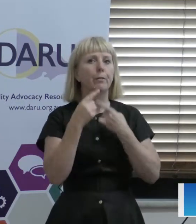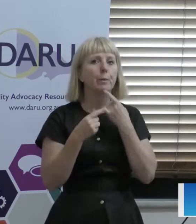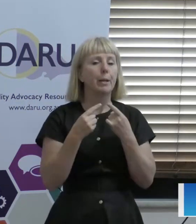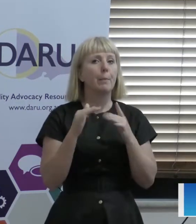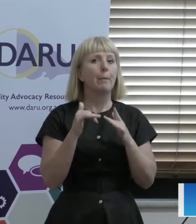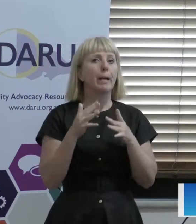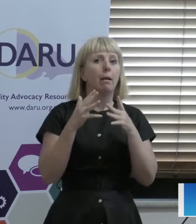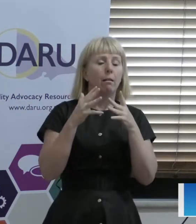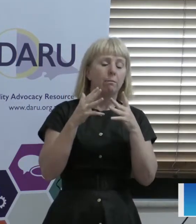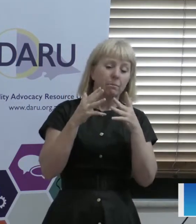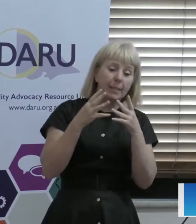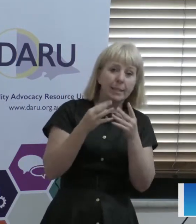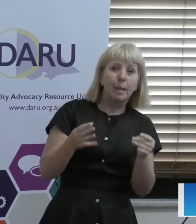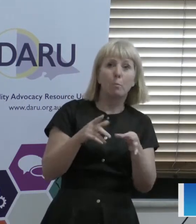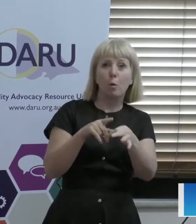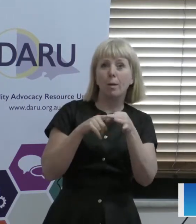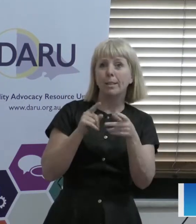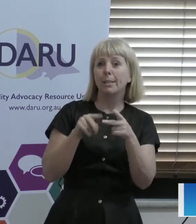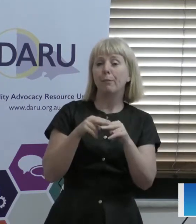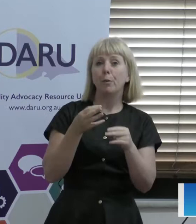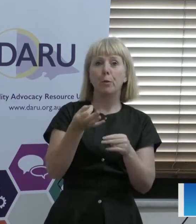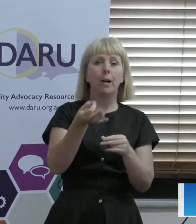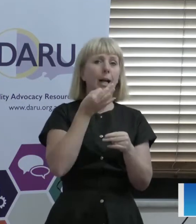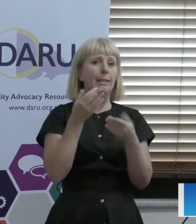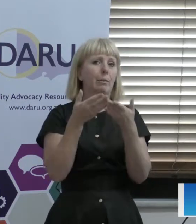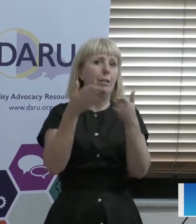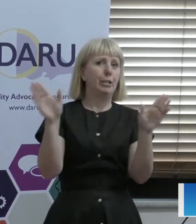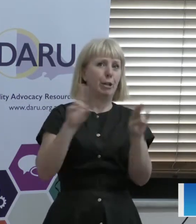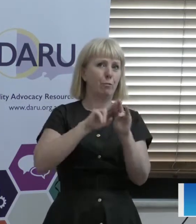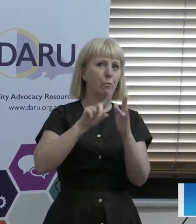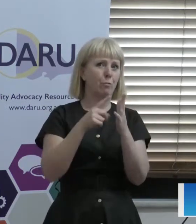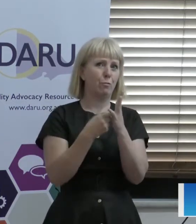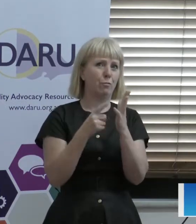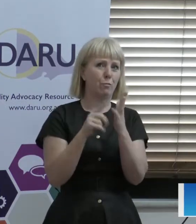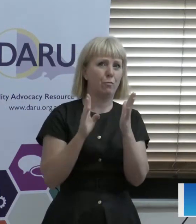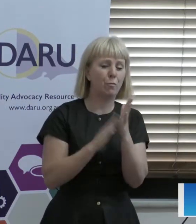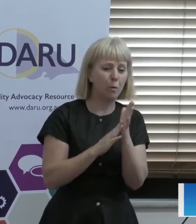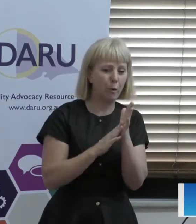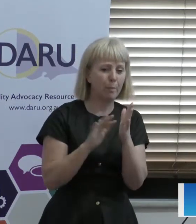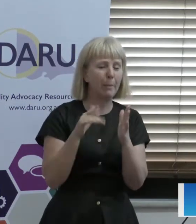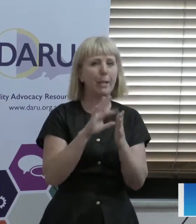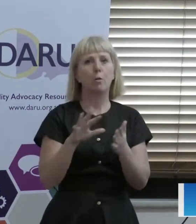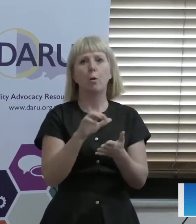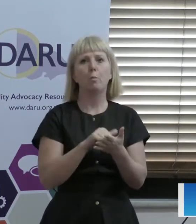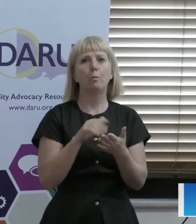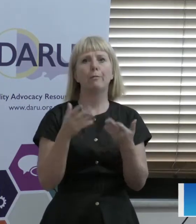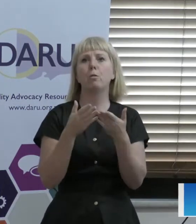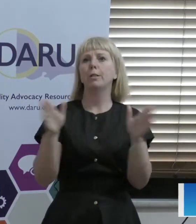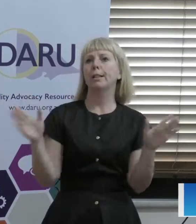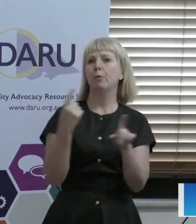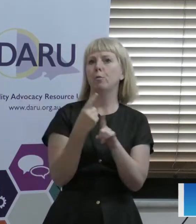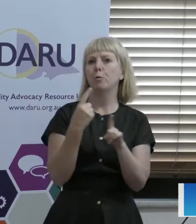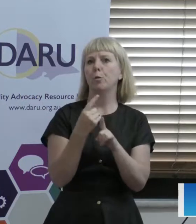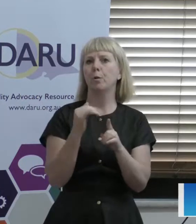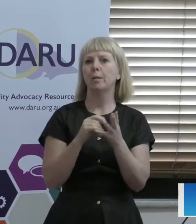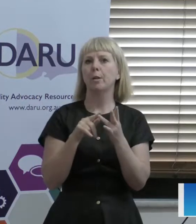asking in a general forum, does anyone have any experience with this particular type of case? And somebody might, but then might be appropriate then to have a more narrow